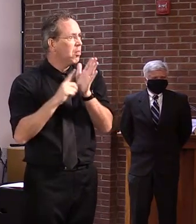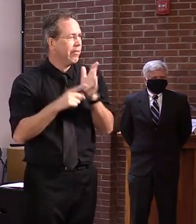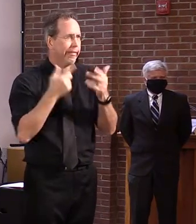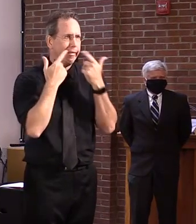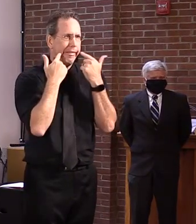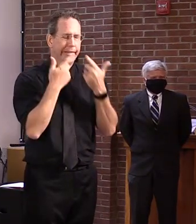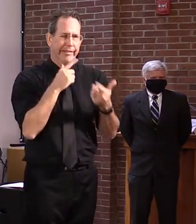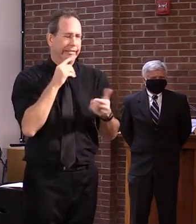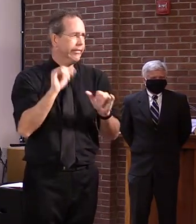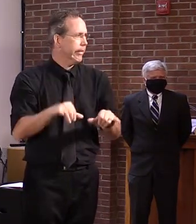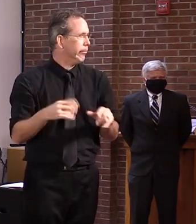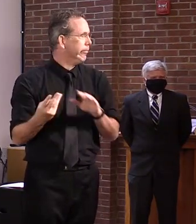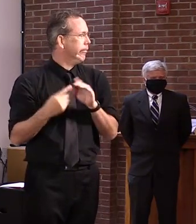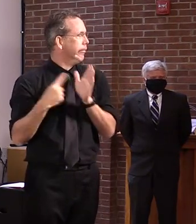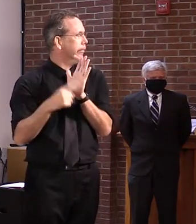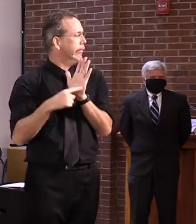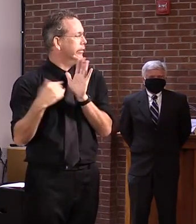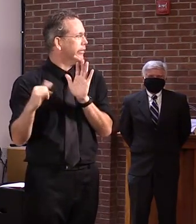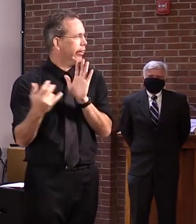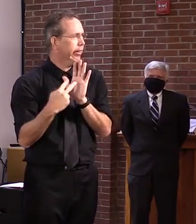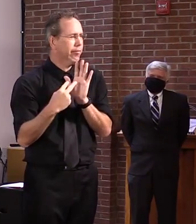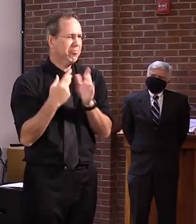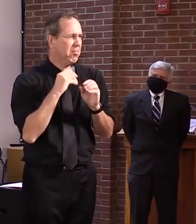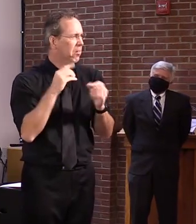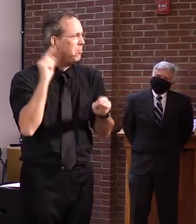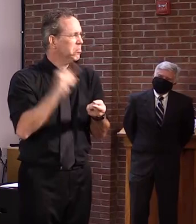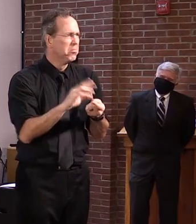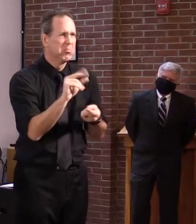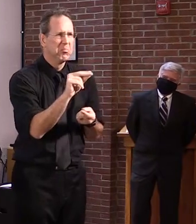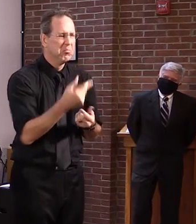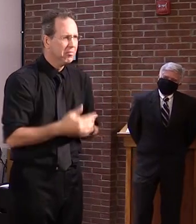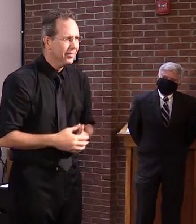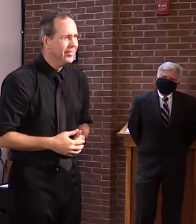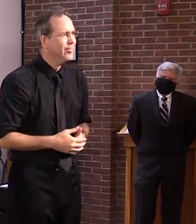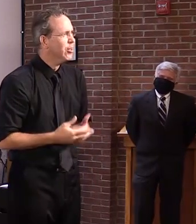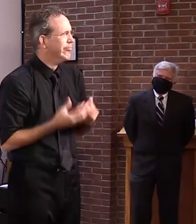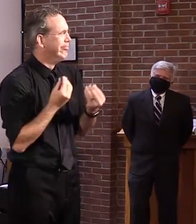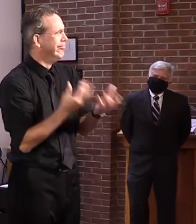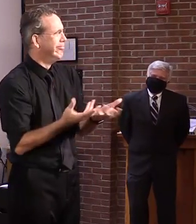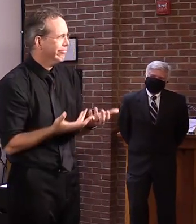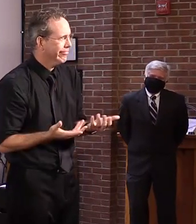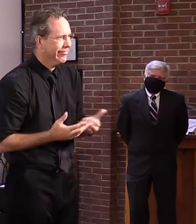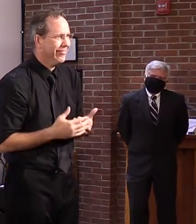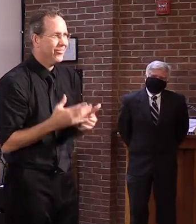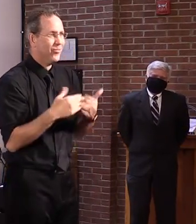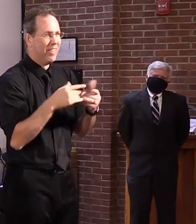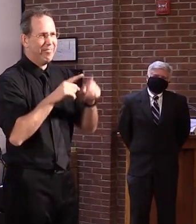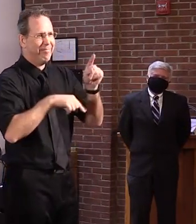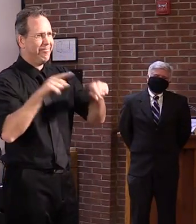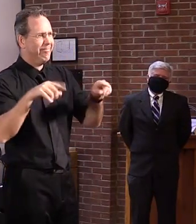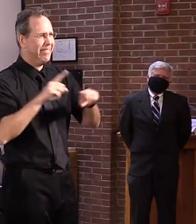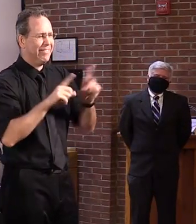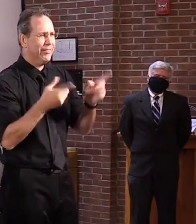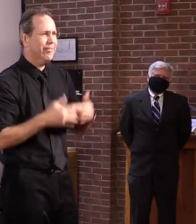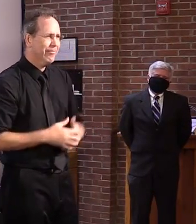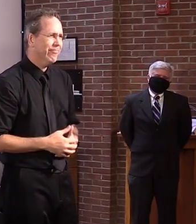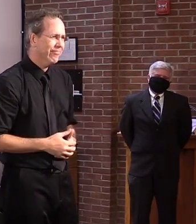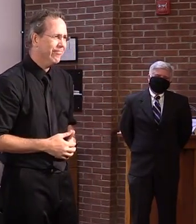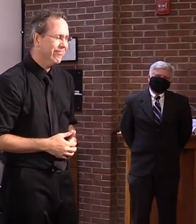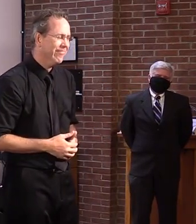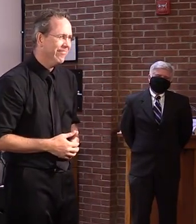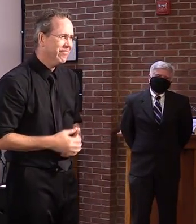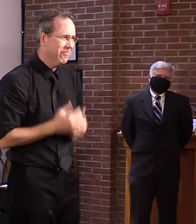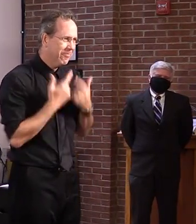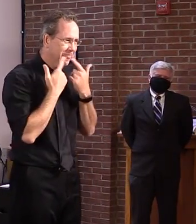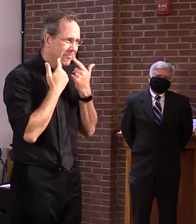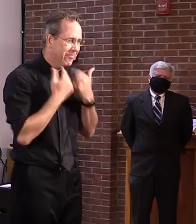yeah, well, uh, there's two sides to every point, I guess, three if you count the edge. All right. Thanks, Steve.